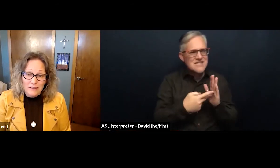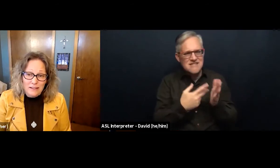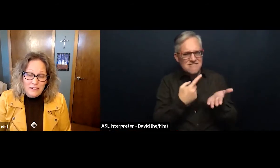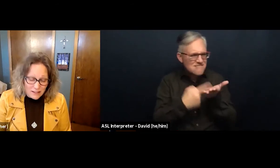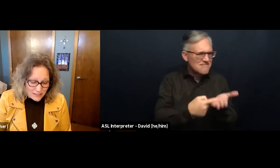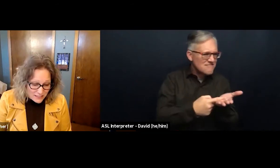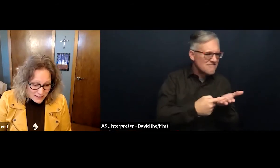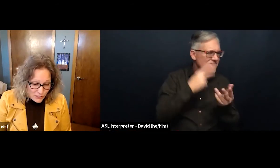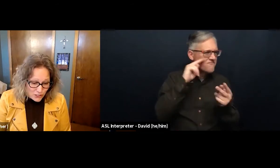discussion,